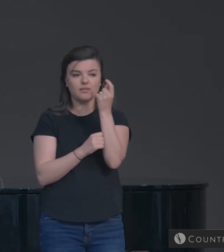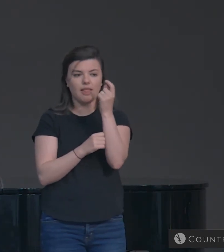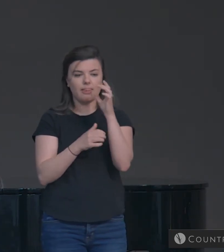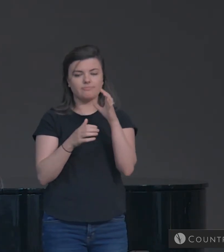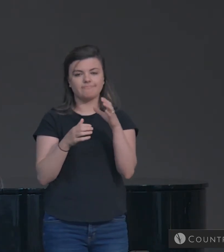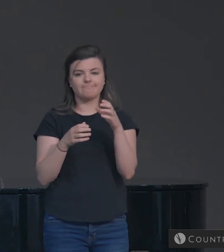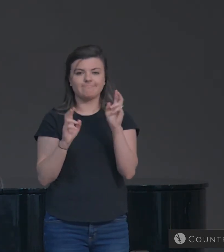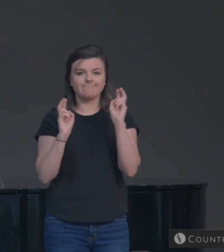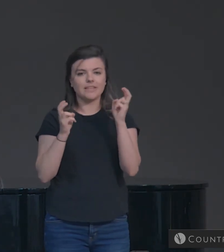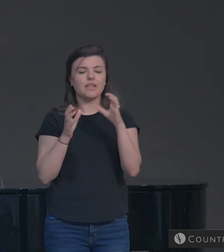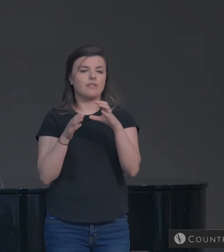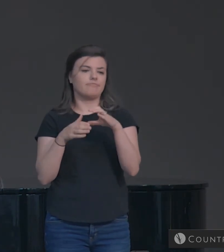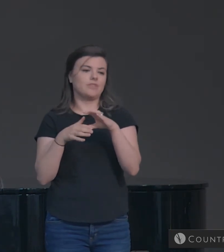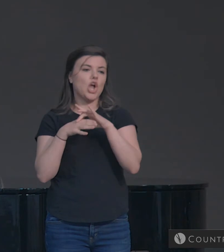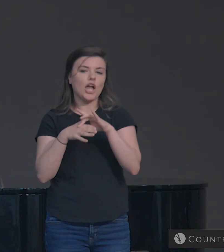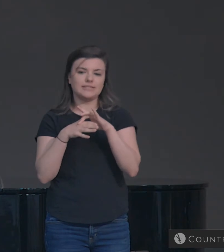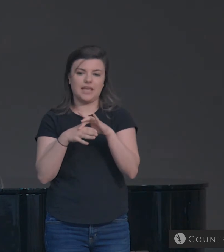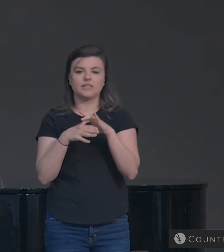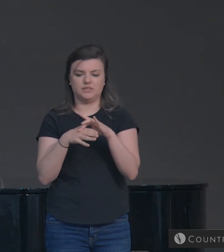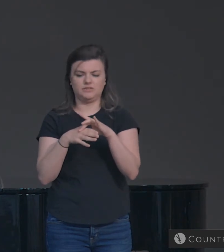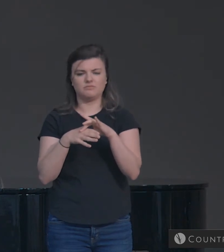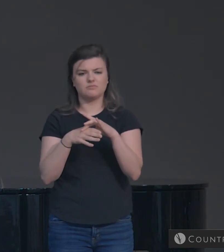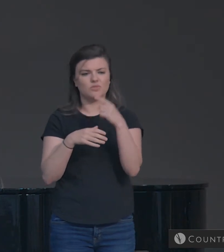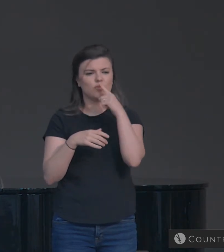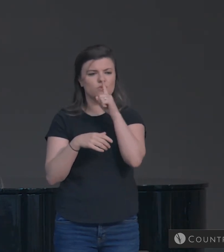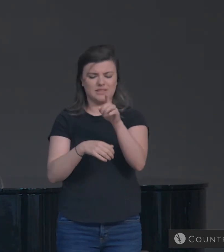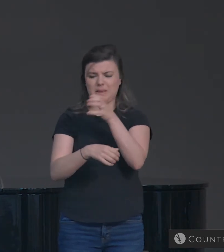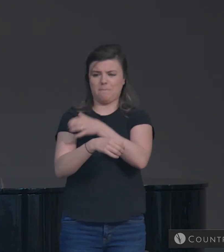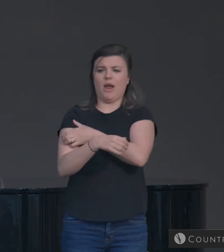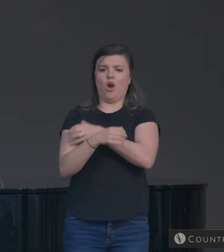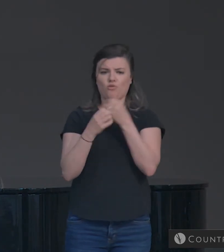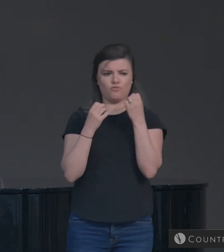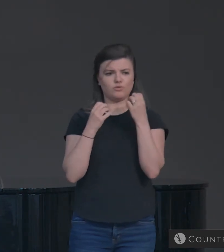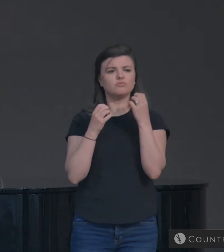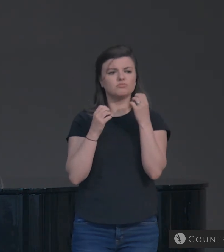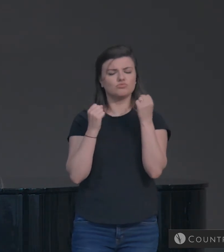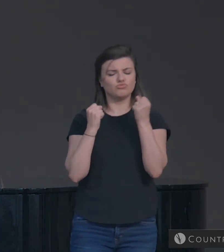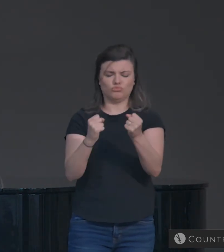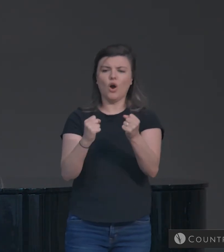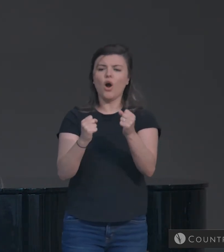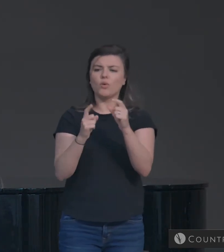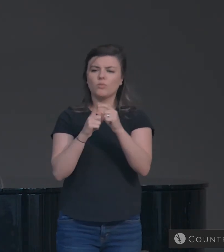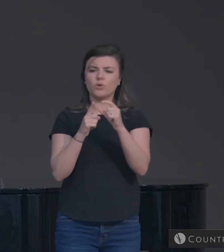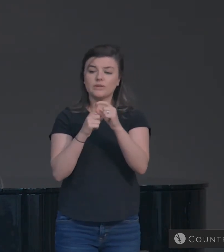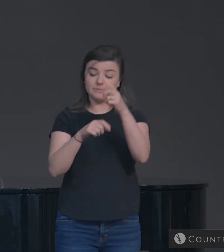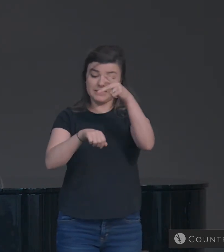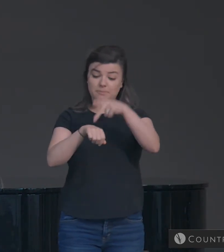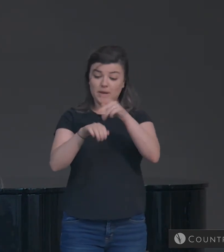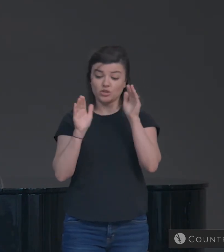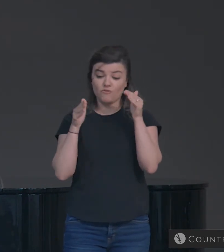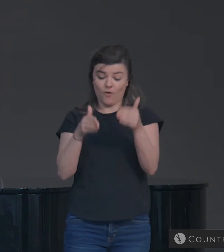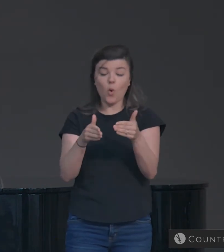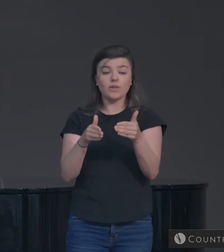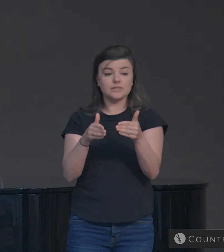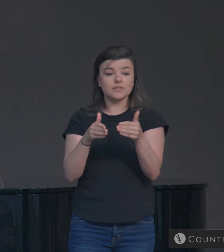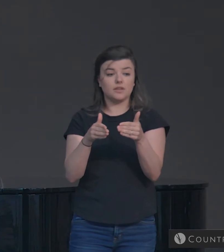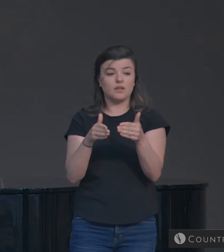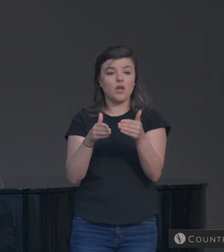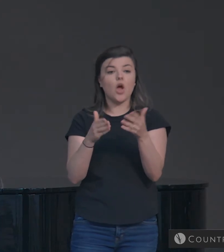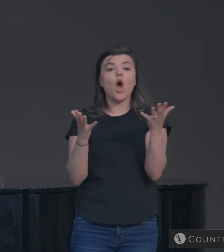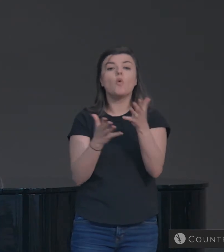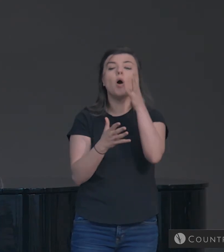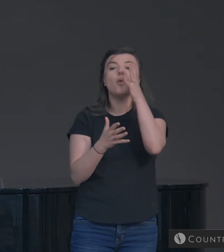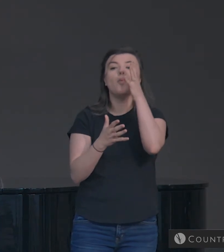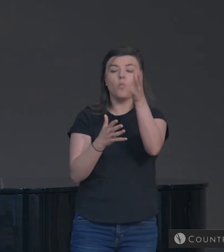context. These are powerful words. These are confidence-building words. Because Peter is focusing on what